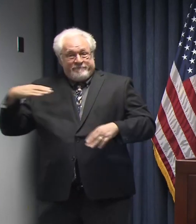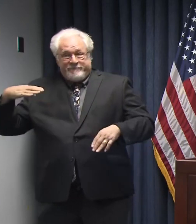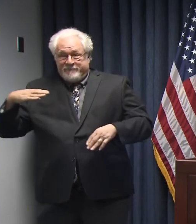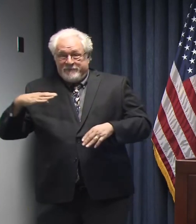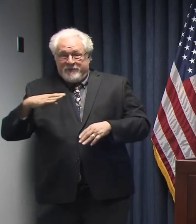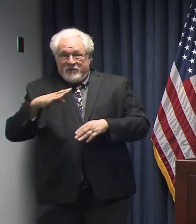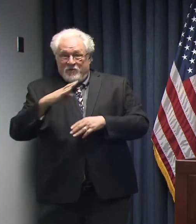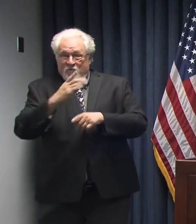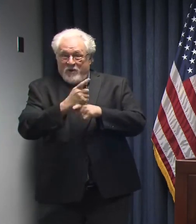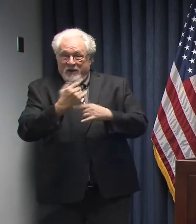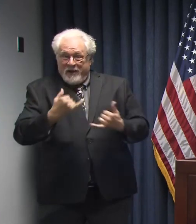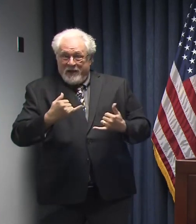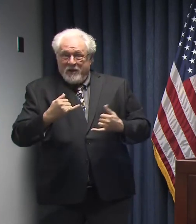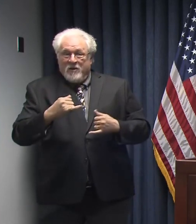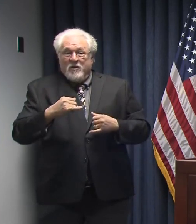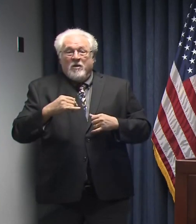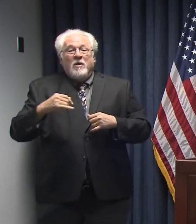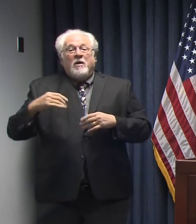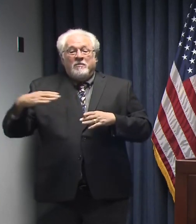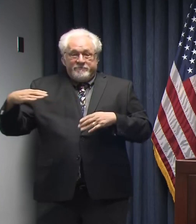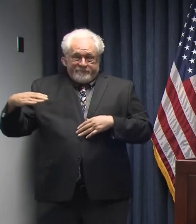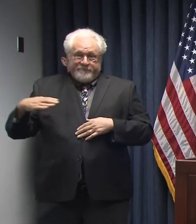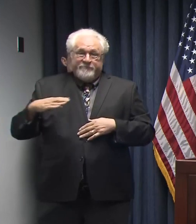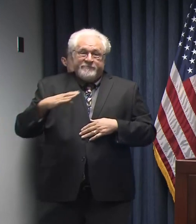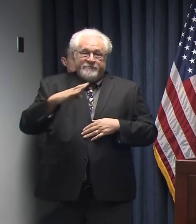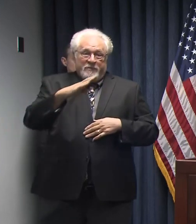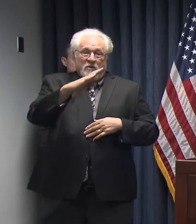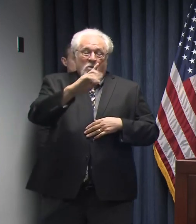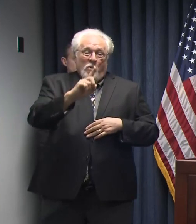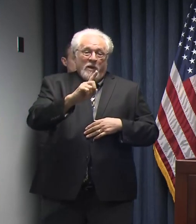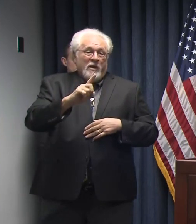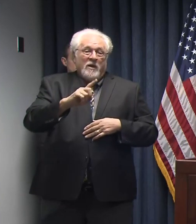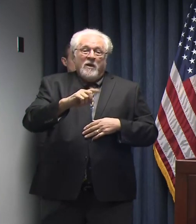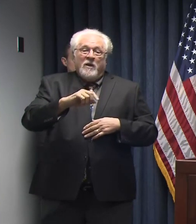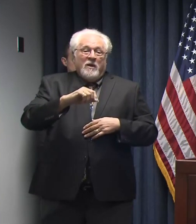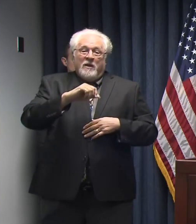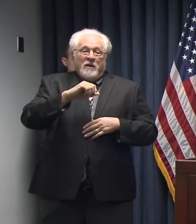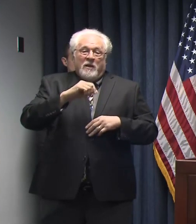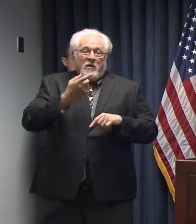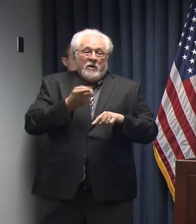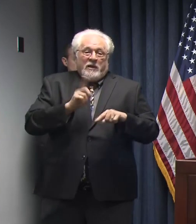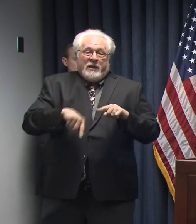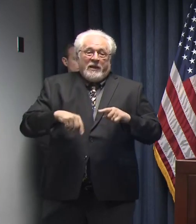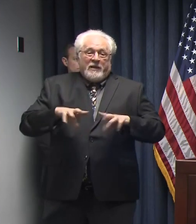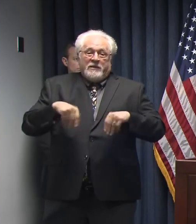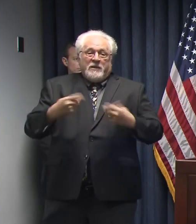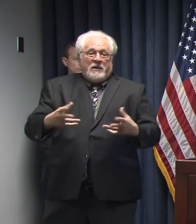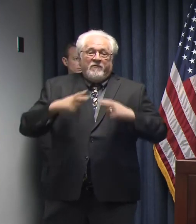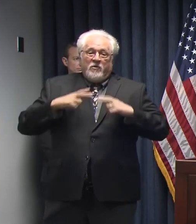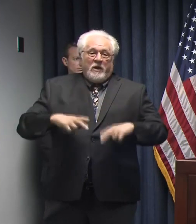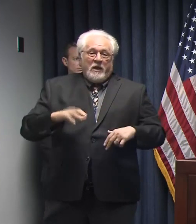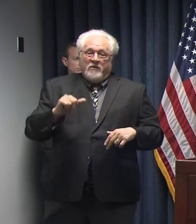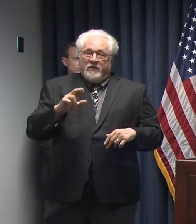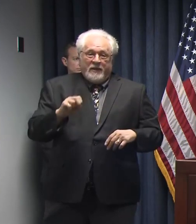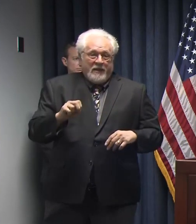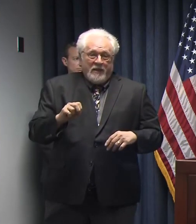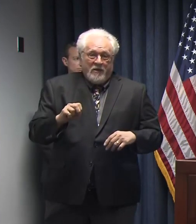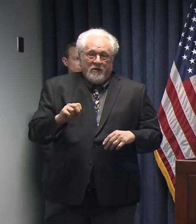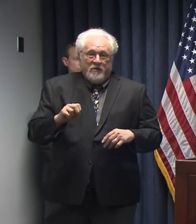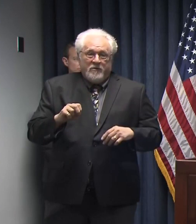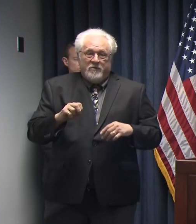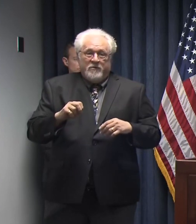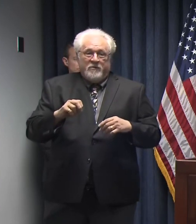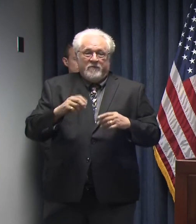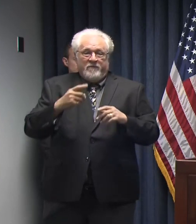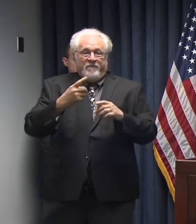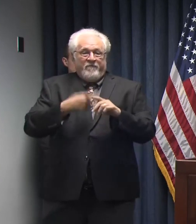right now is one that takes us to a place where we're not going to be capable of delivering the health care that will be demanded of